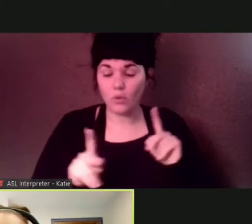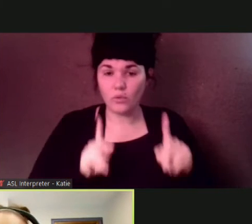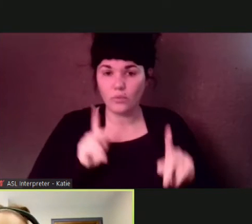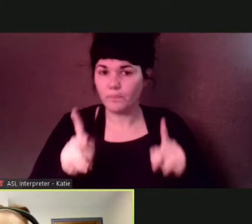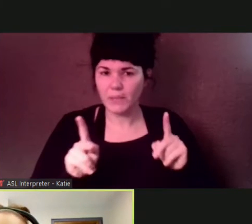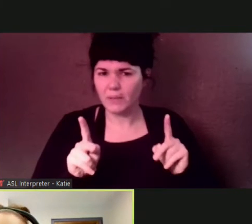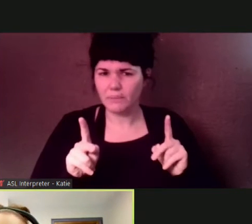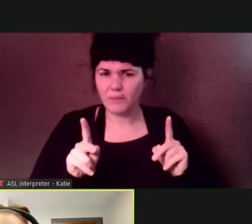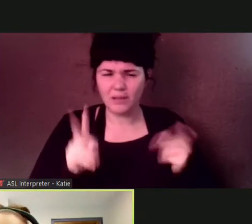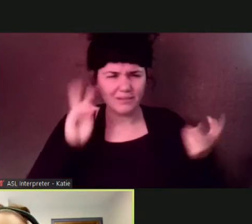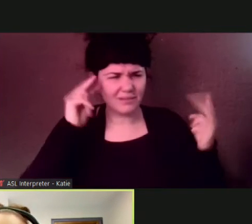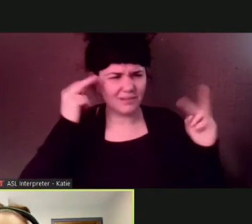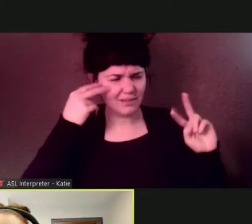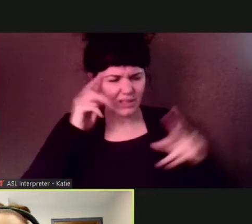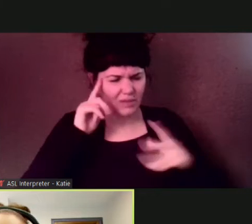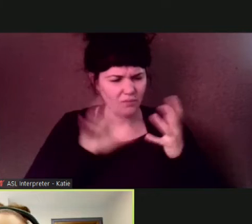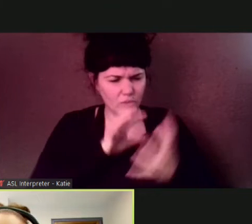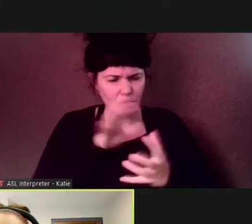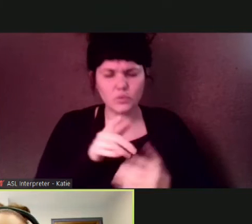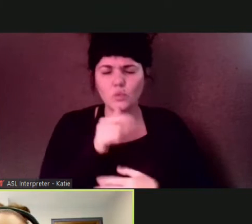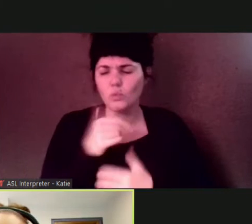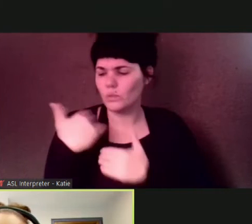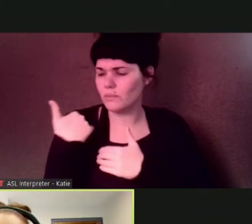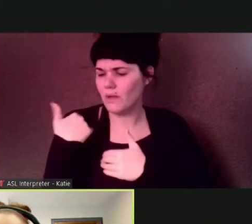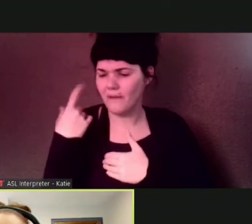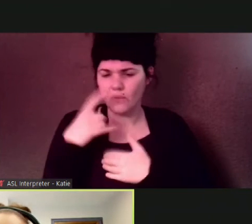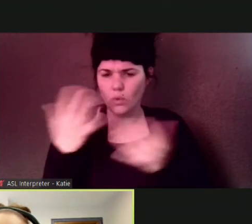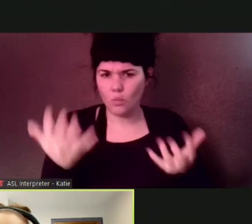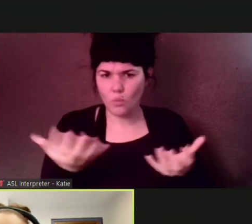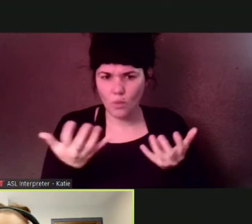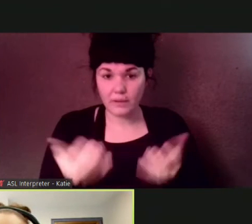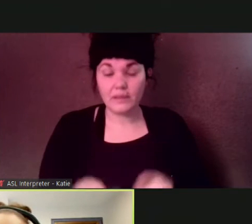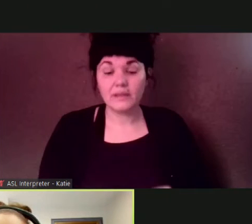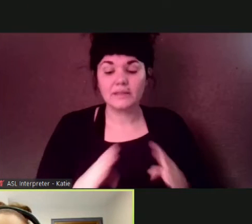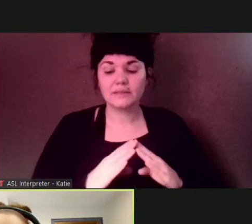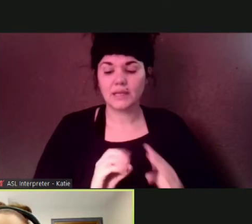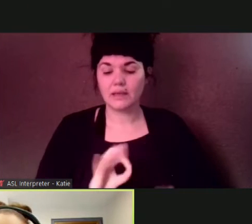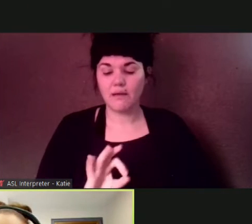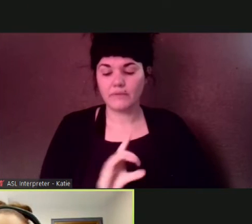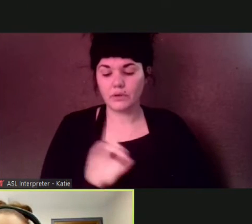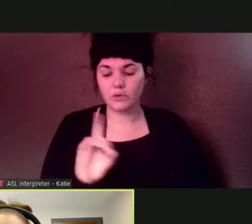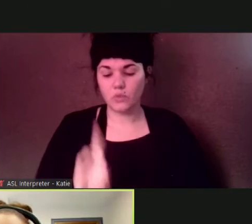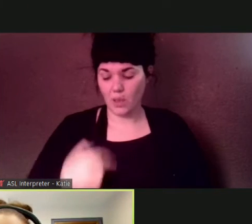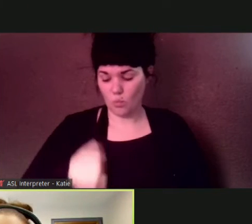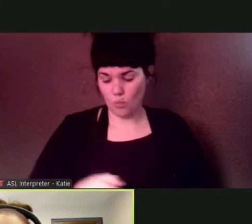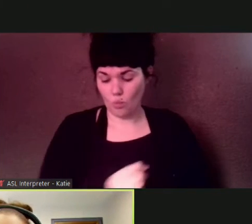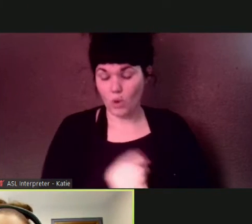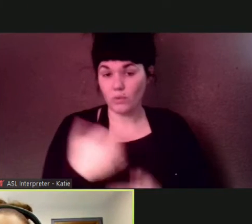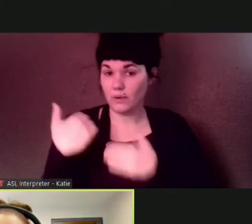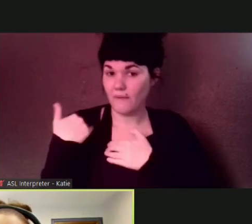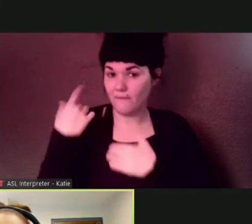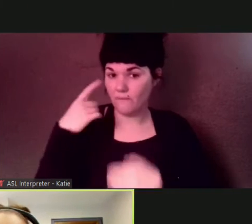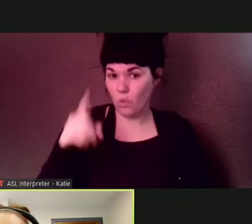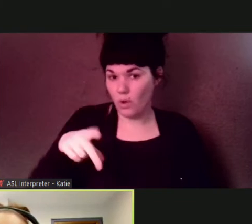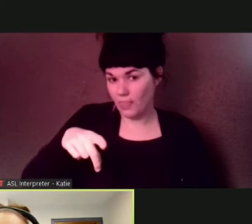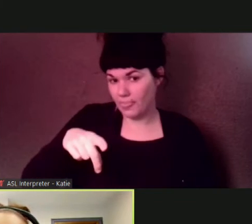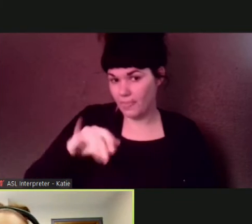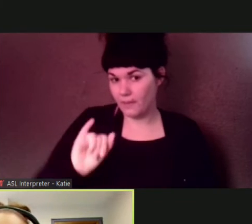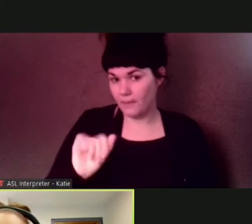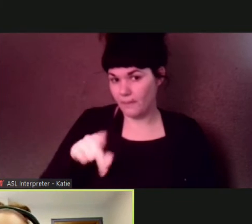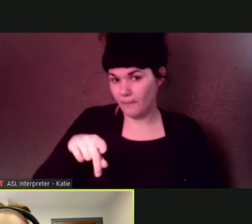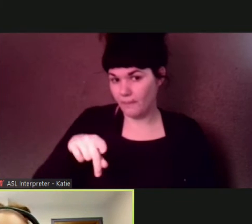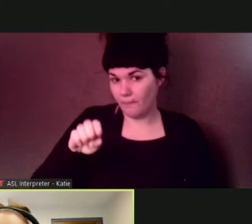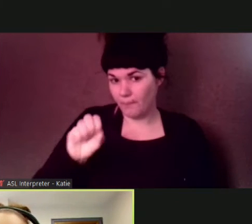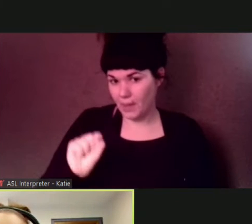the city of detroit is responsible for the pipes that we have within the city city boundaries that